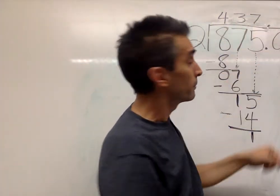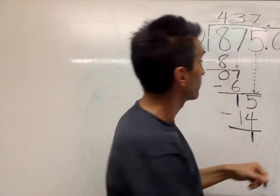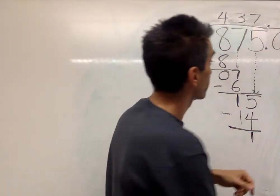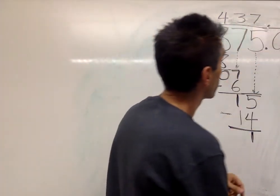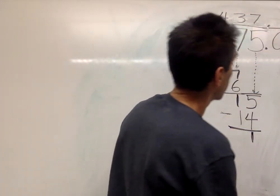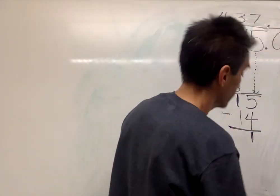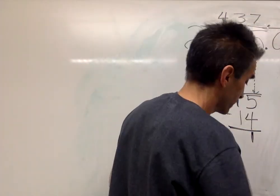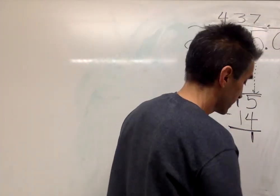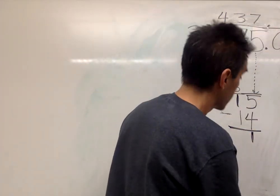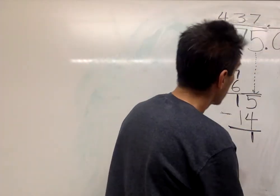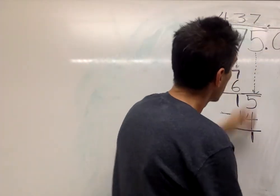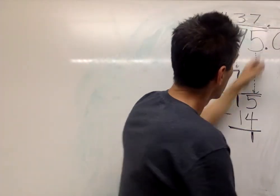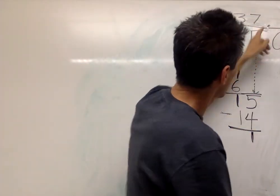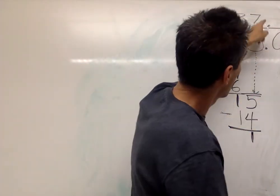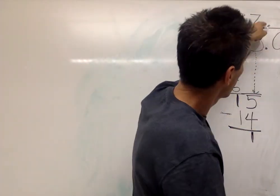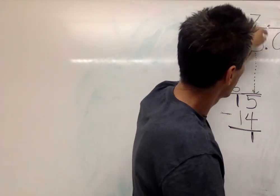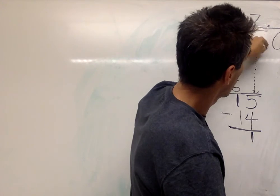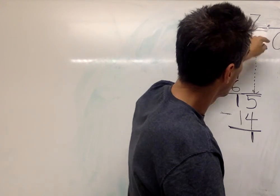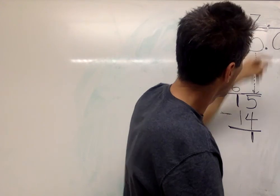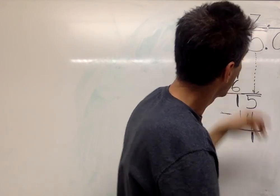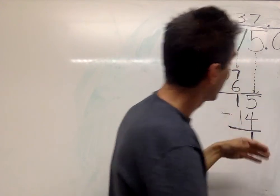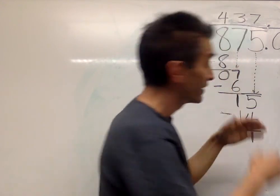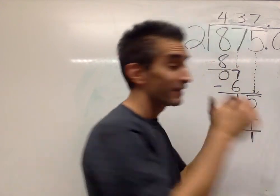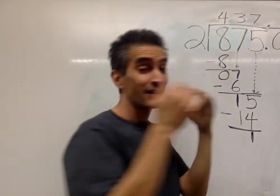Then we've got the decimal points in the top and the bottom there.